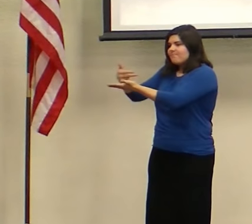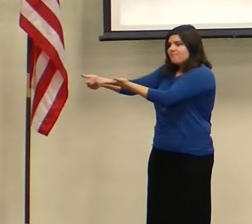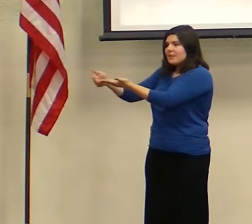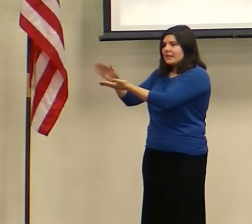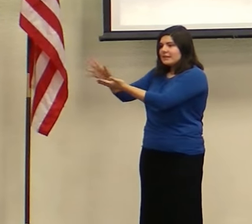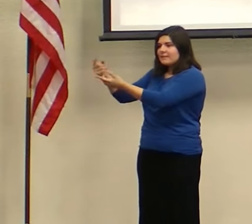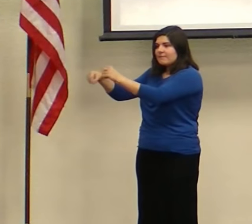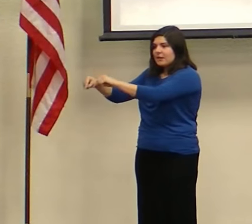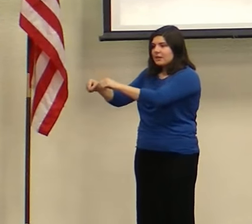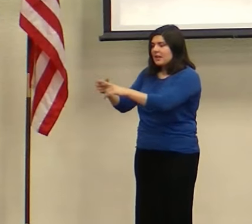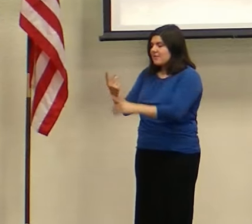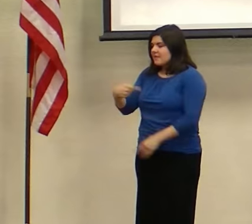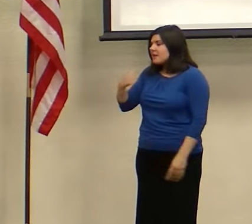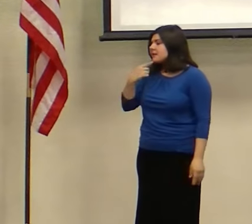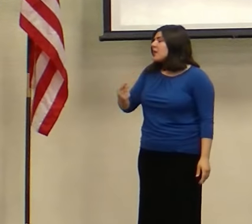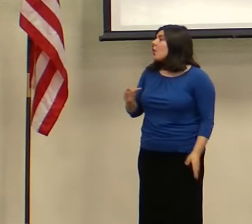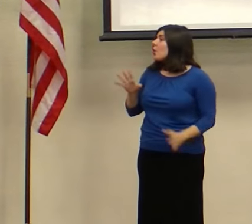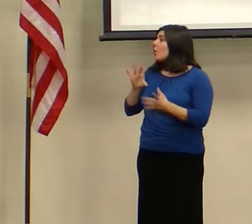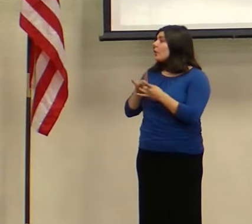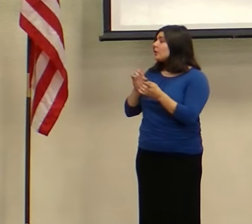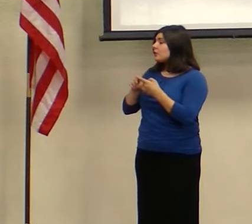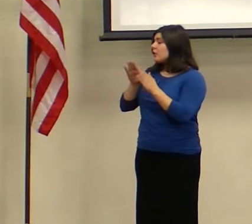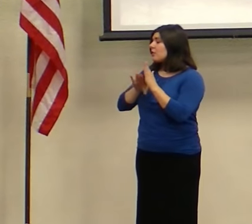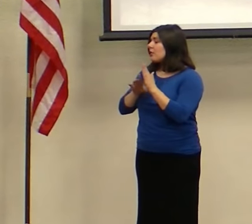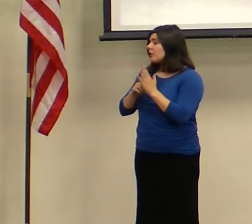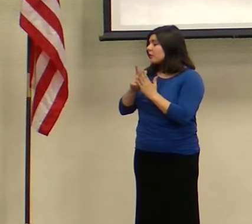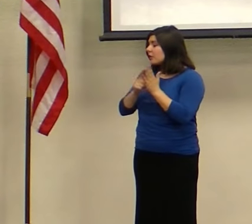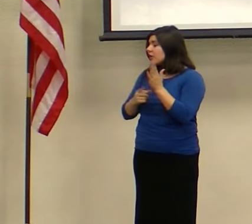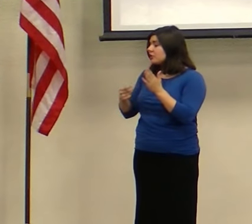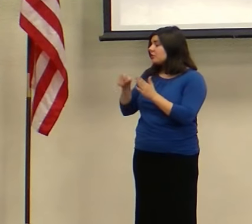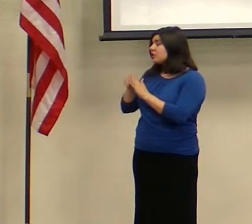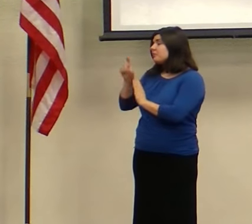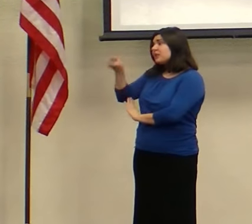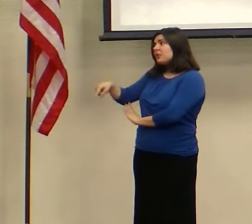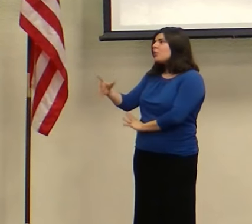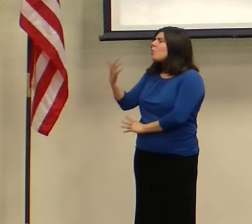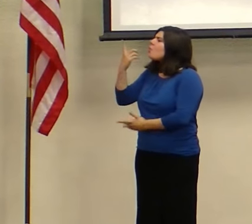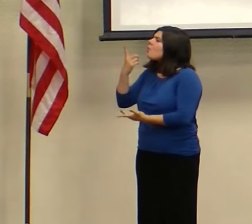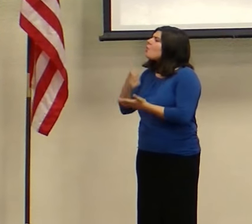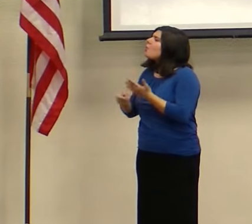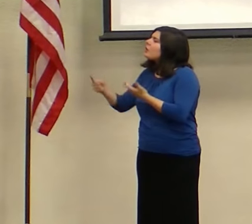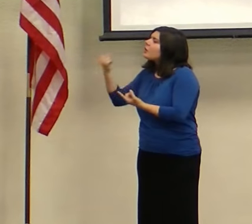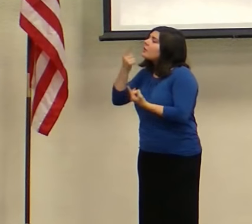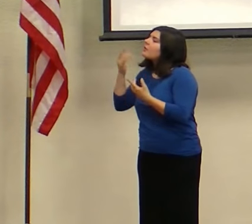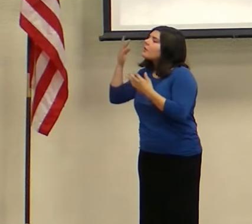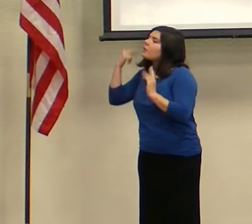they say, according to the law, she should be killed. What do you think, Rabbi?